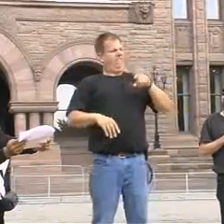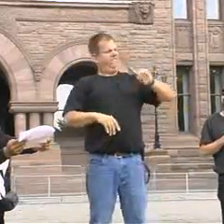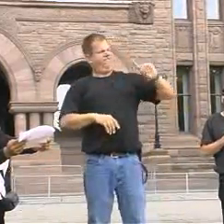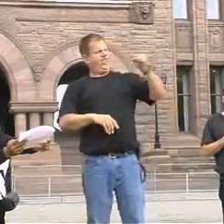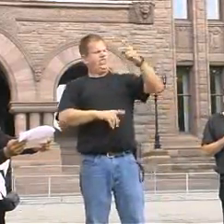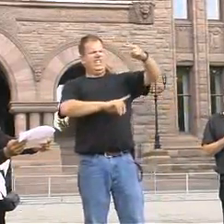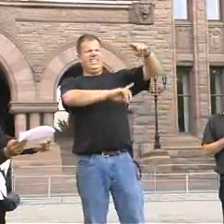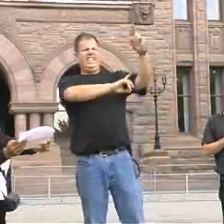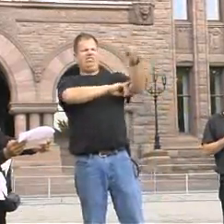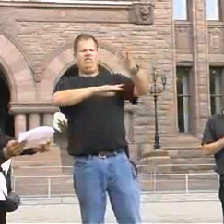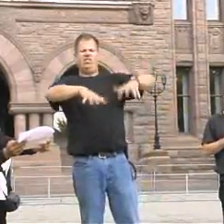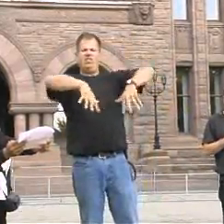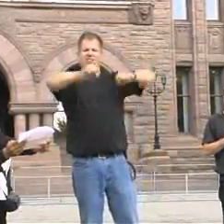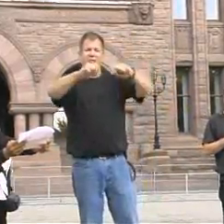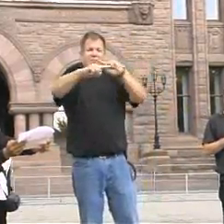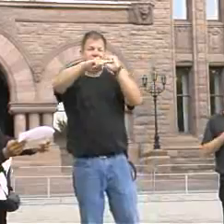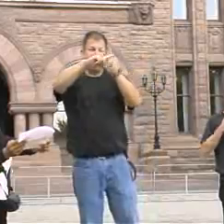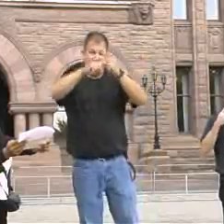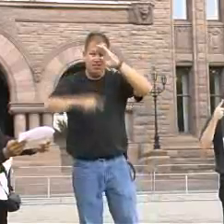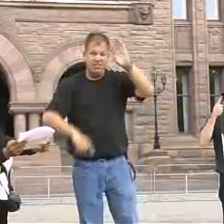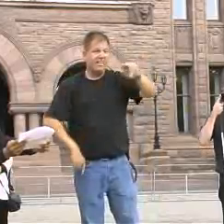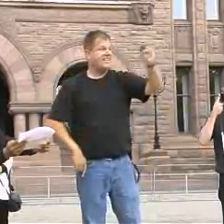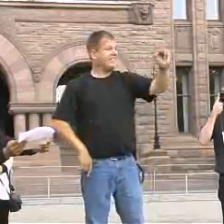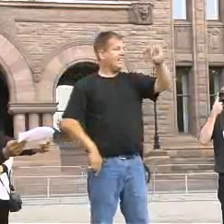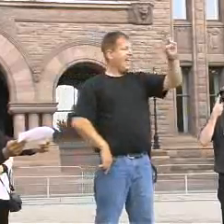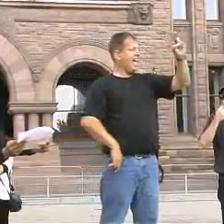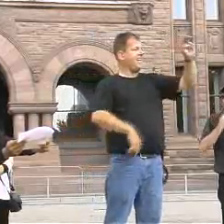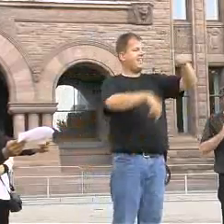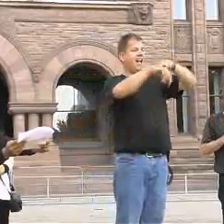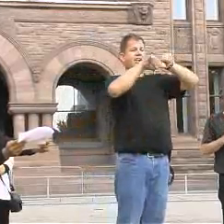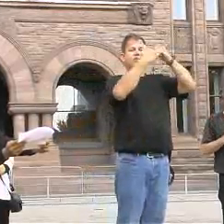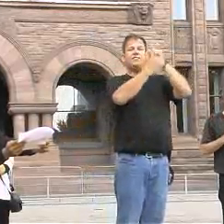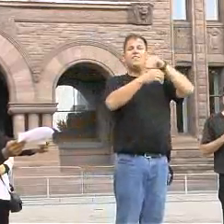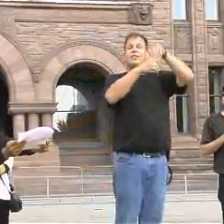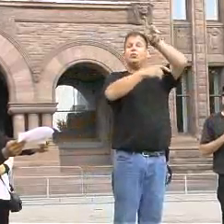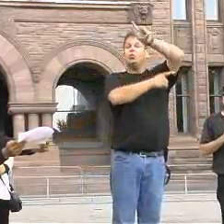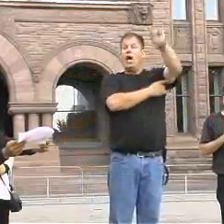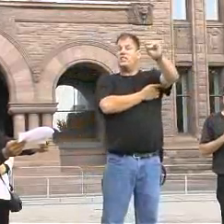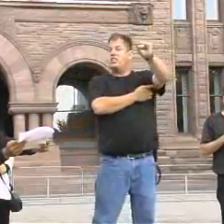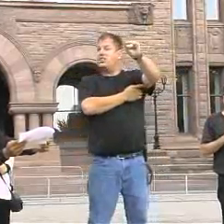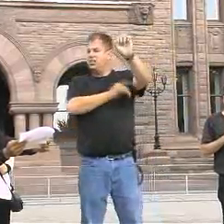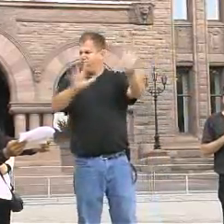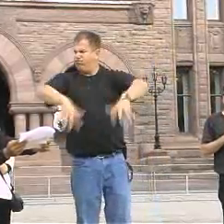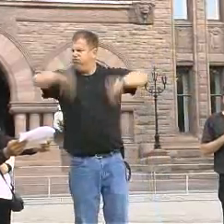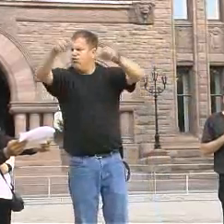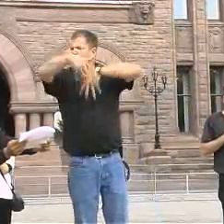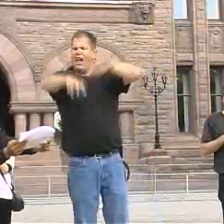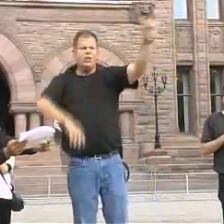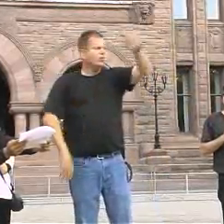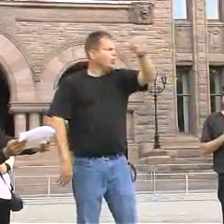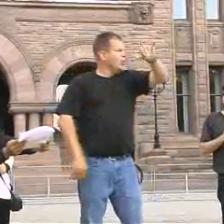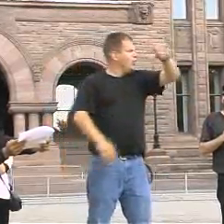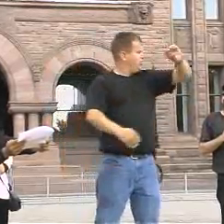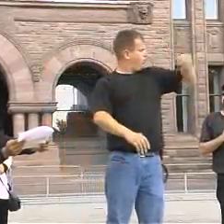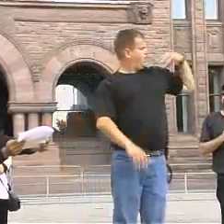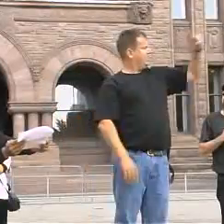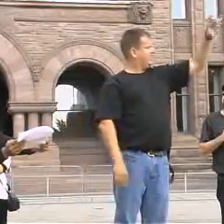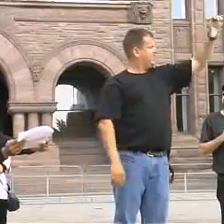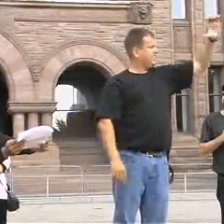and the organization. This is the first time in history something like this has happened. The National Association of the Deaf in the States are hosting a rally as